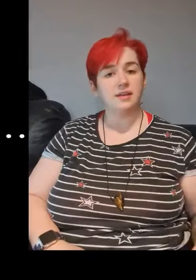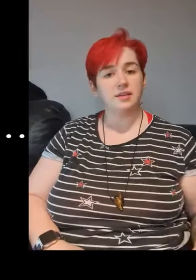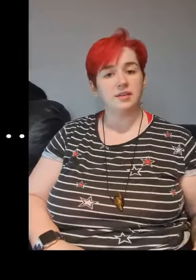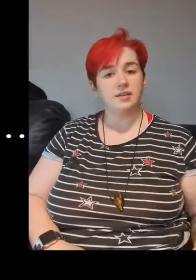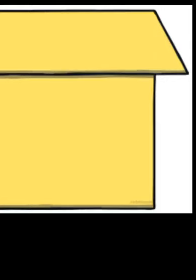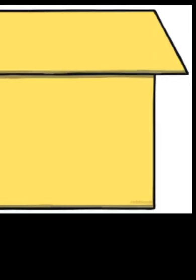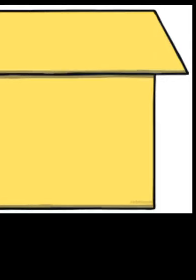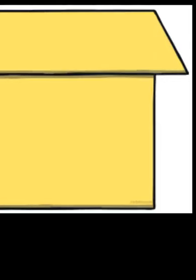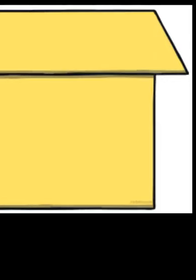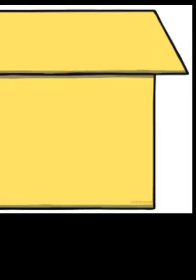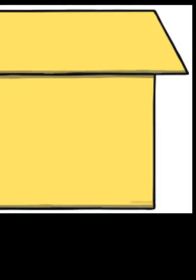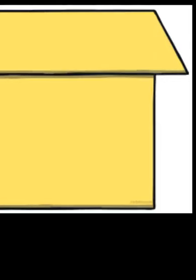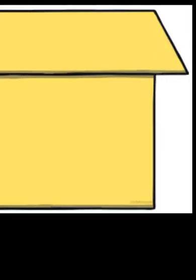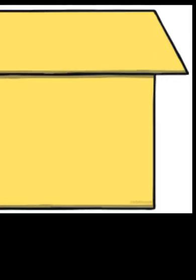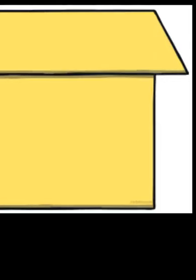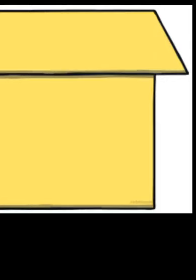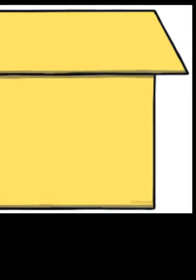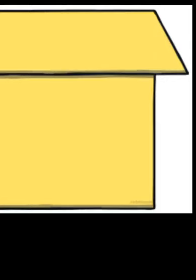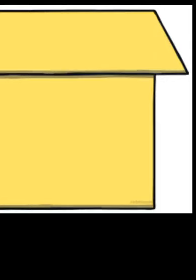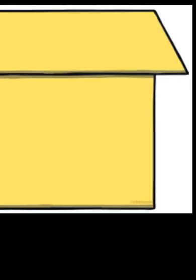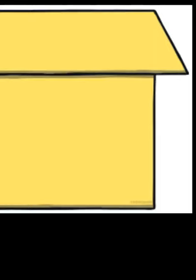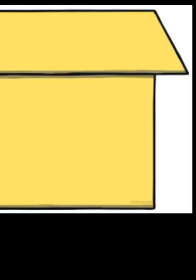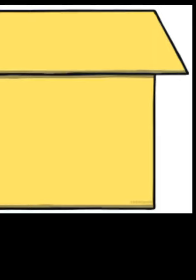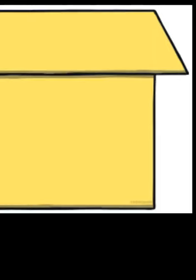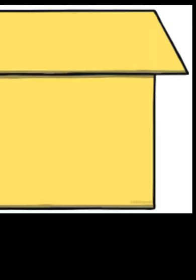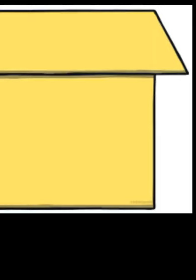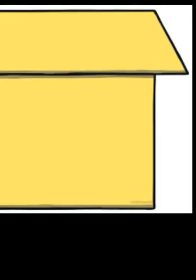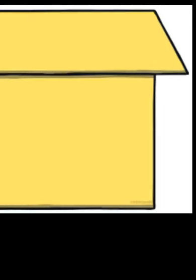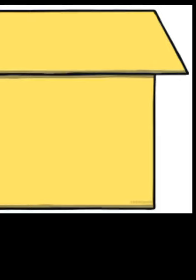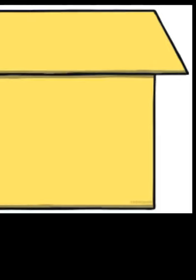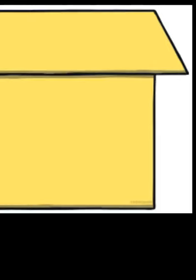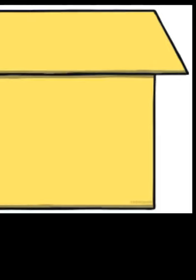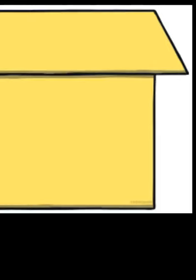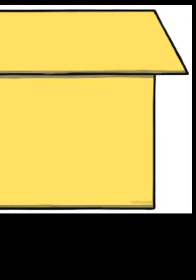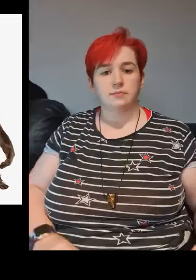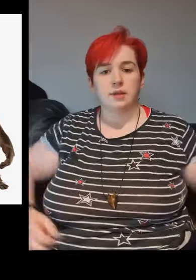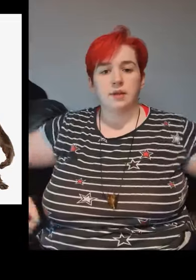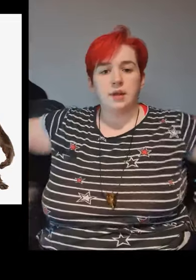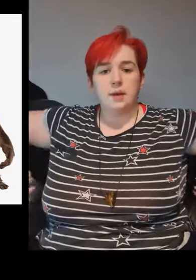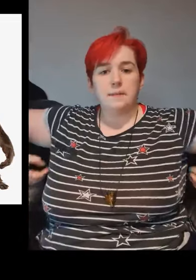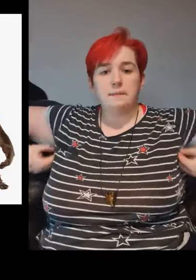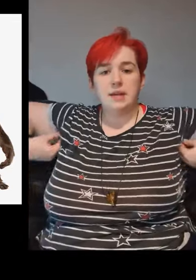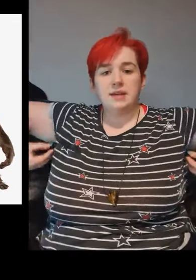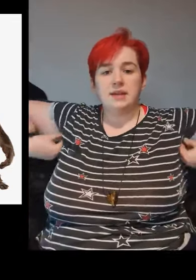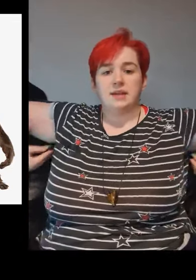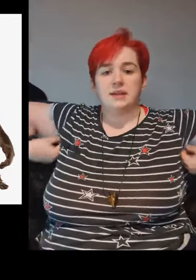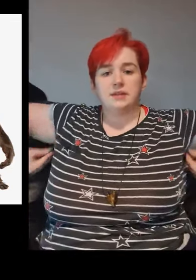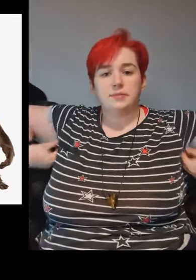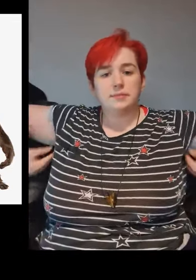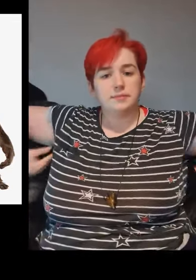monkey